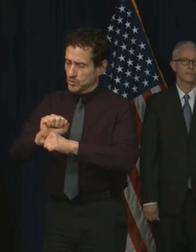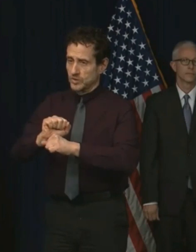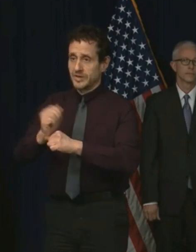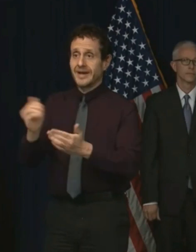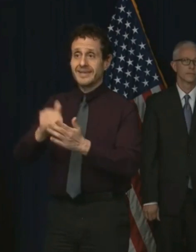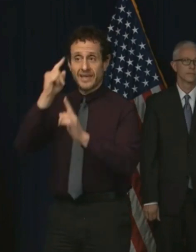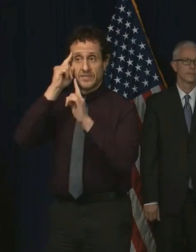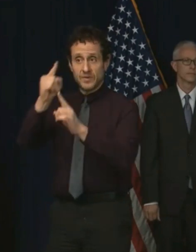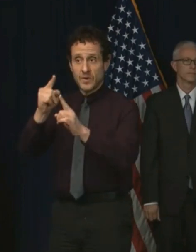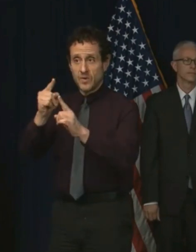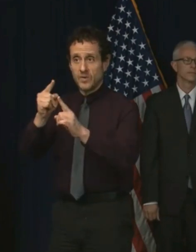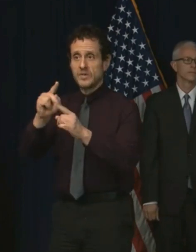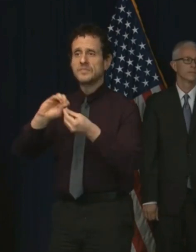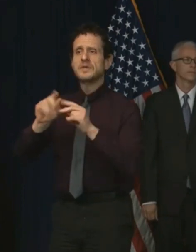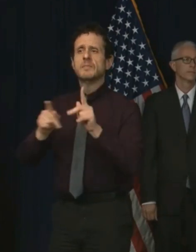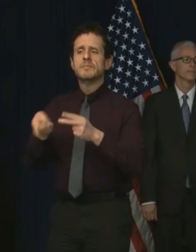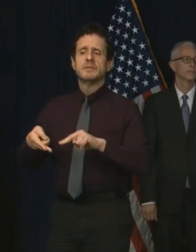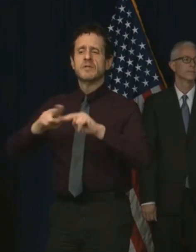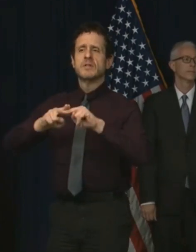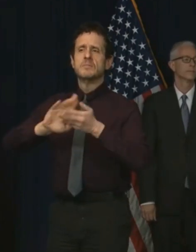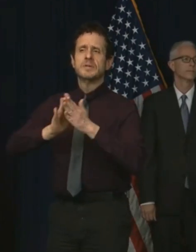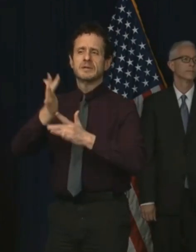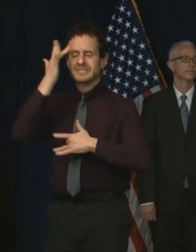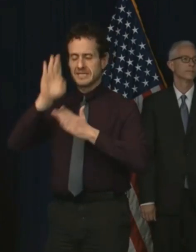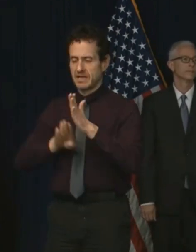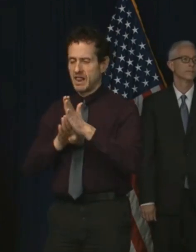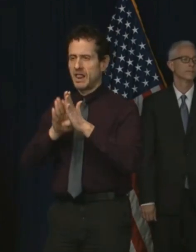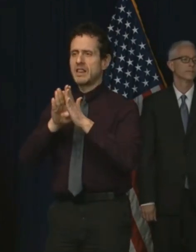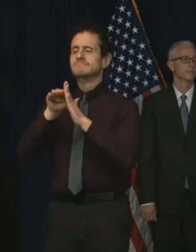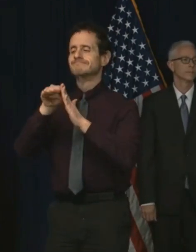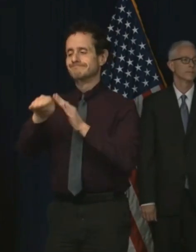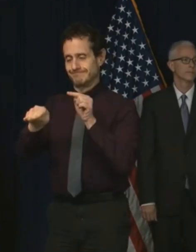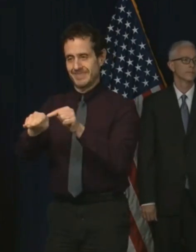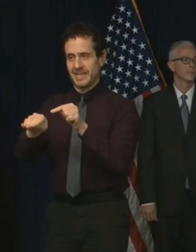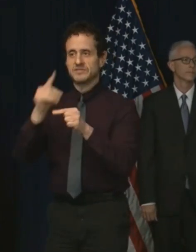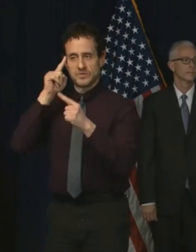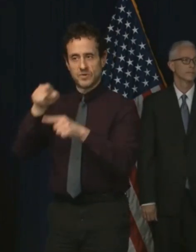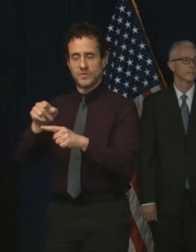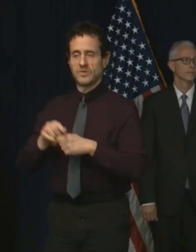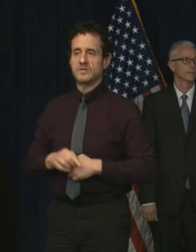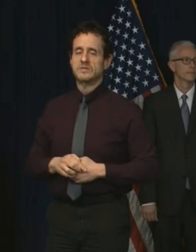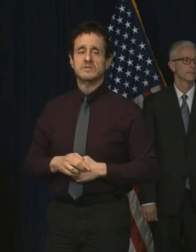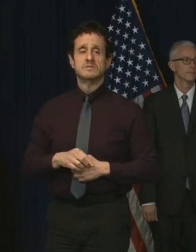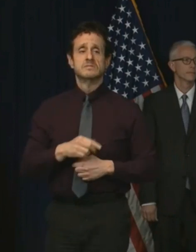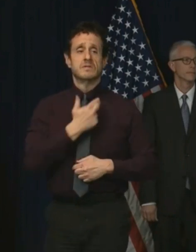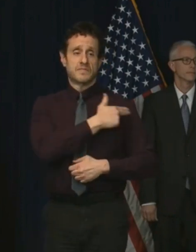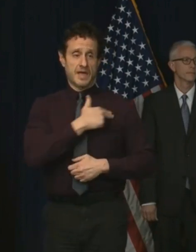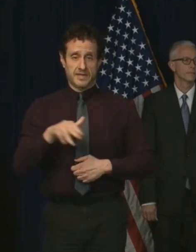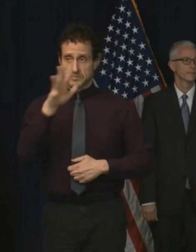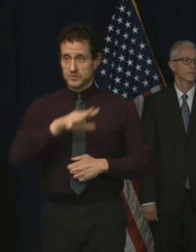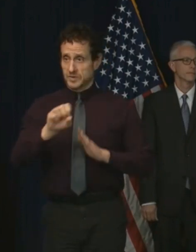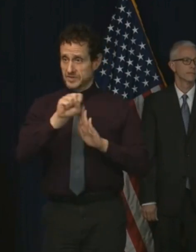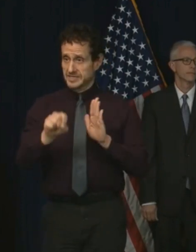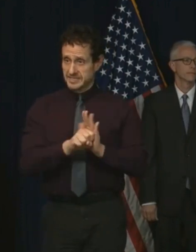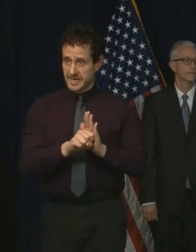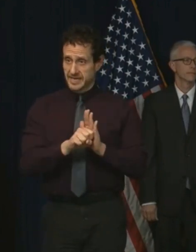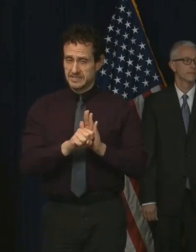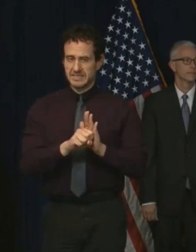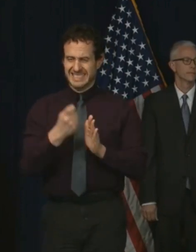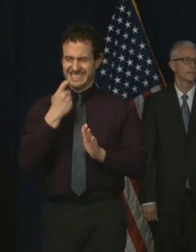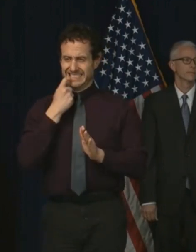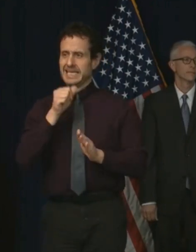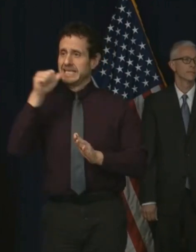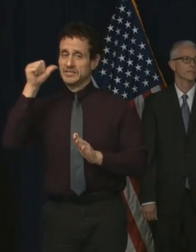Here's what we know. As of March 30th, our preliminary reports from hospitals statewide show just